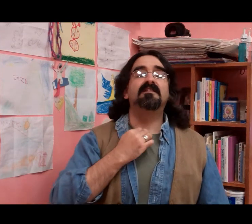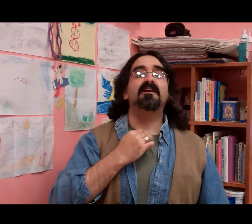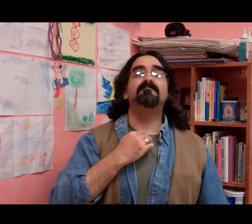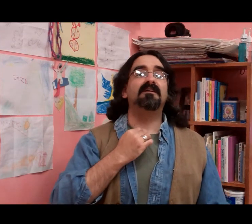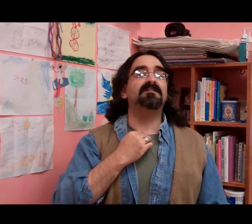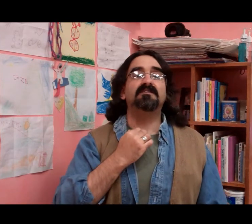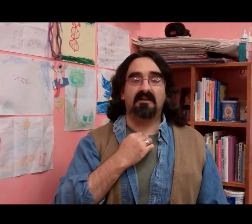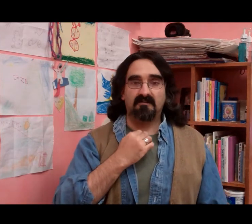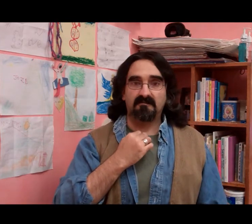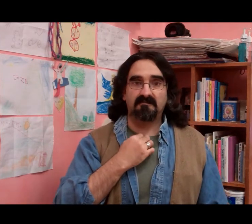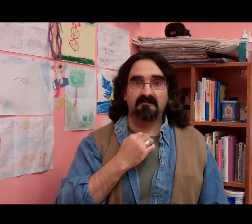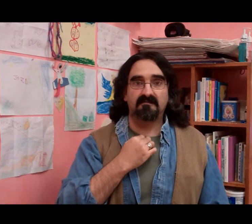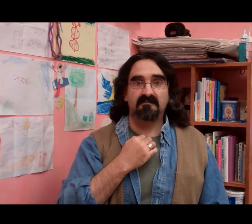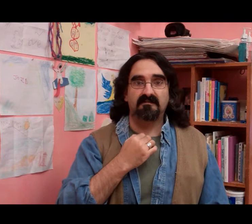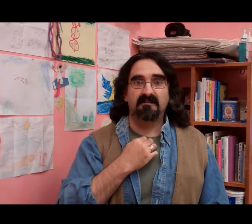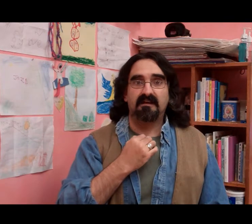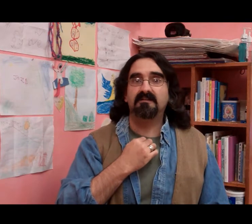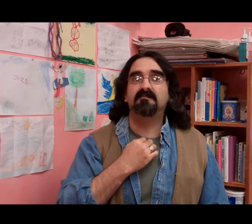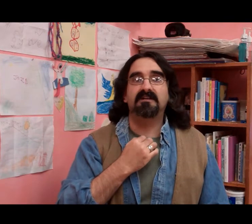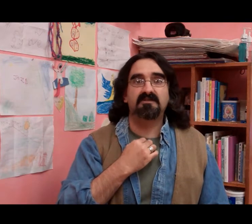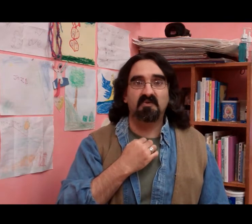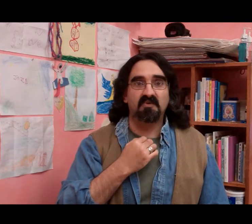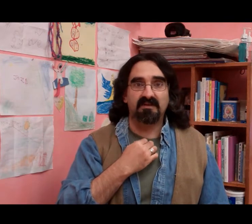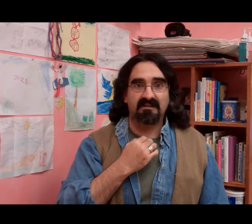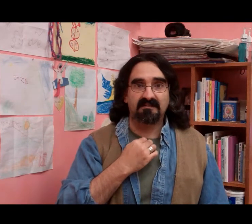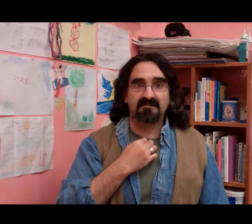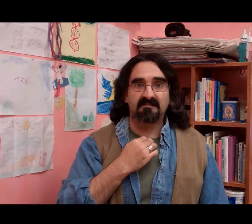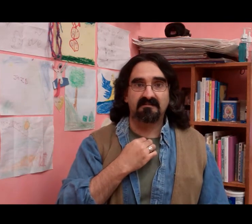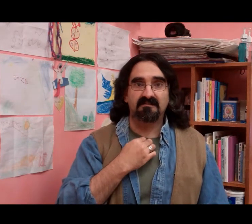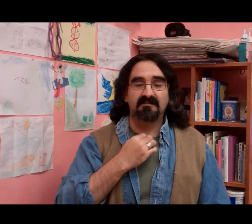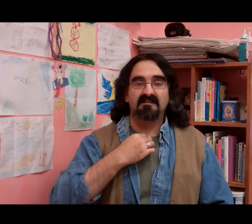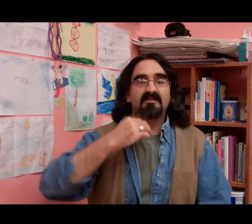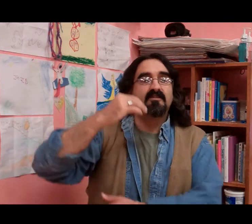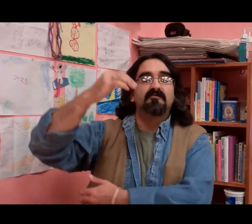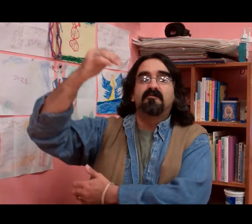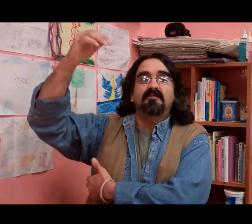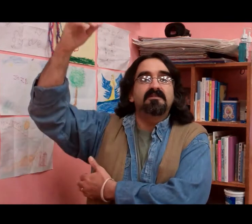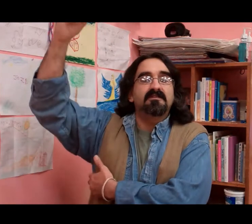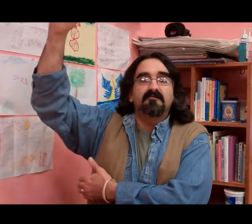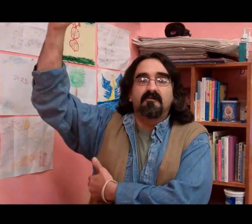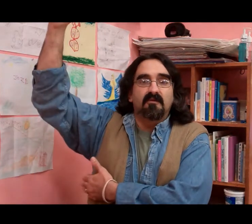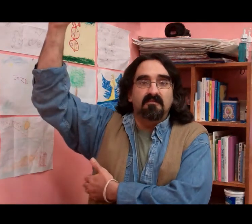claim myself as my soulmate, first and foremost.